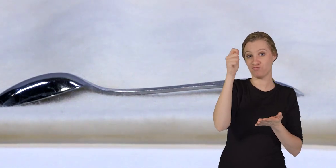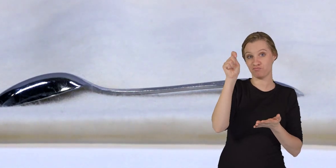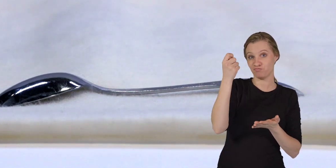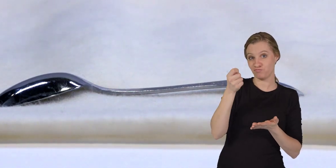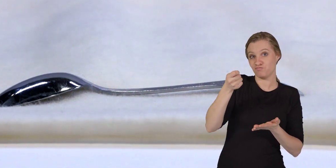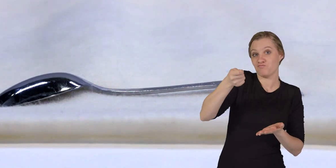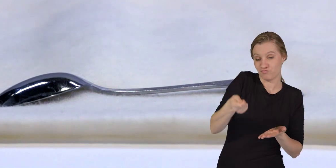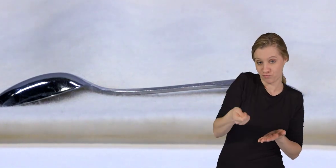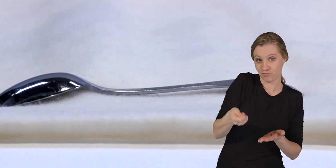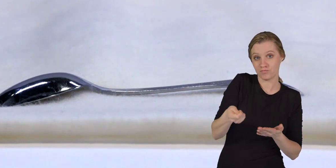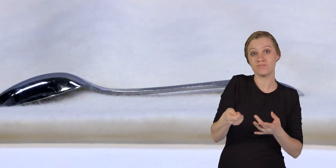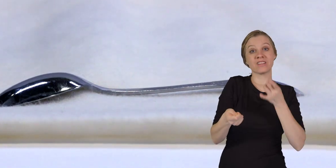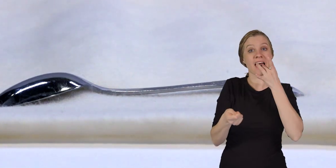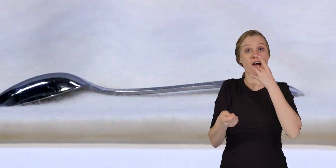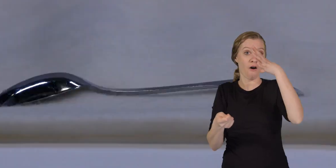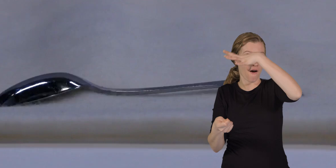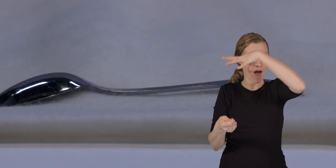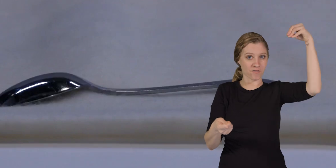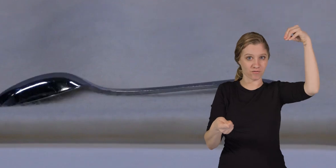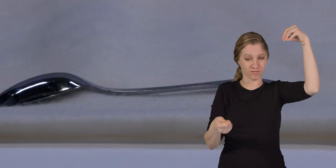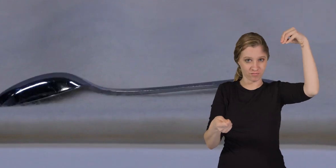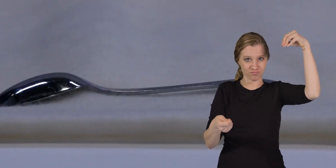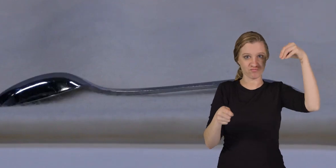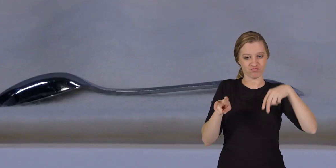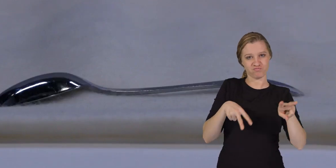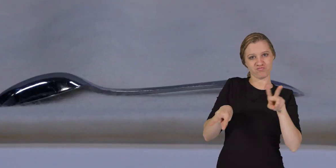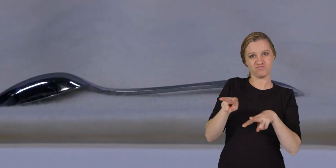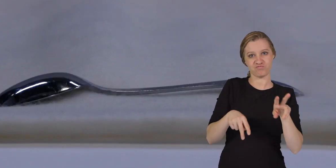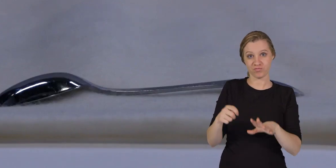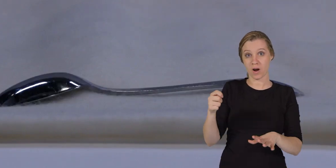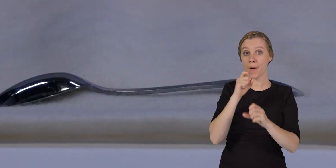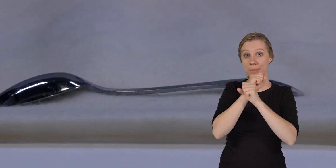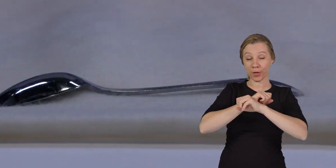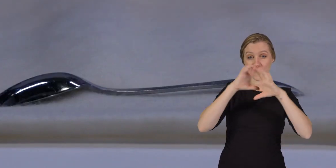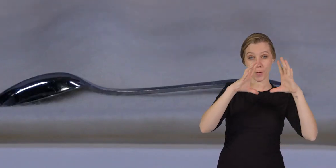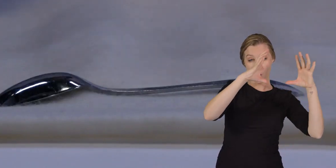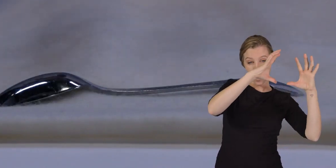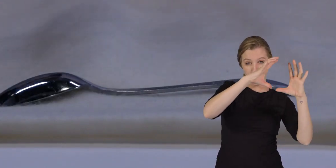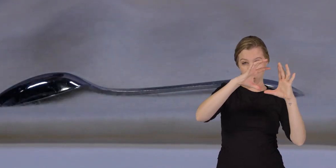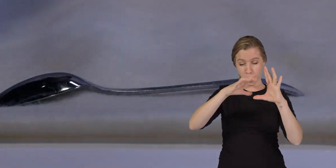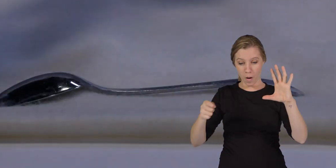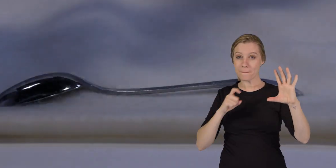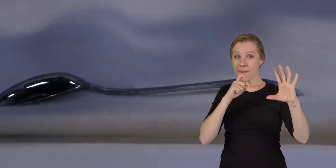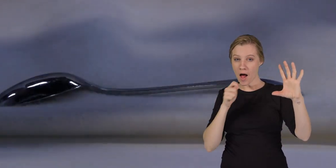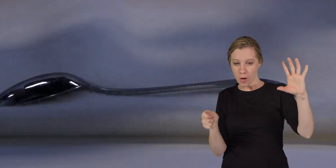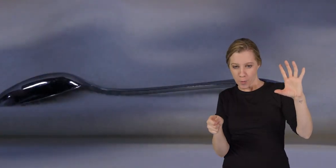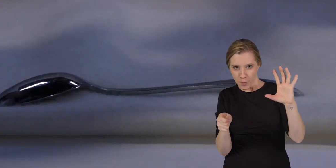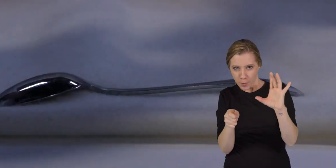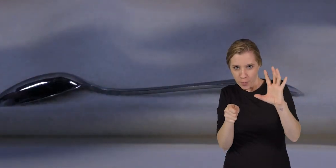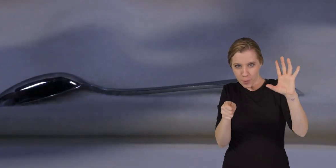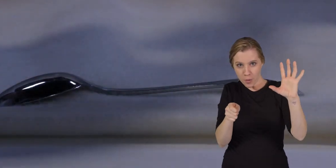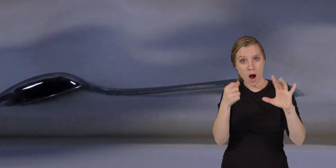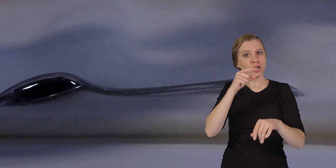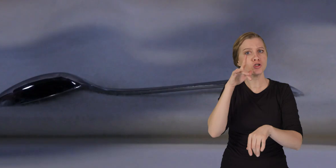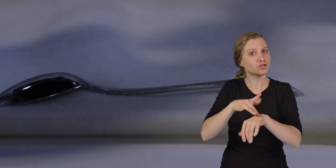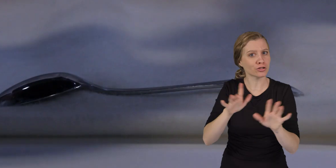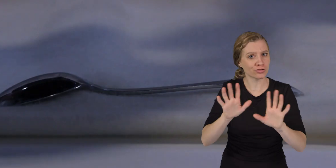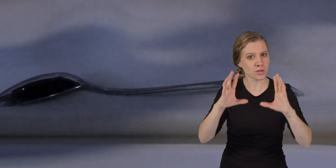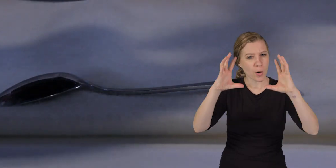next we're going to turn off the lights and hold the balloon close to the metal spoon without actually touching